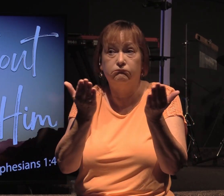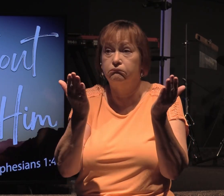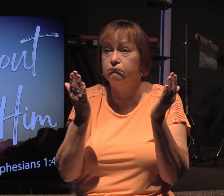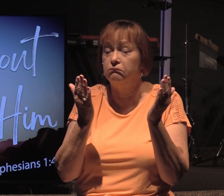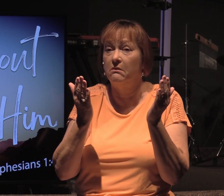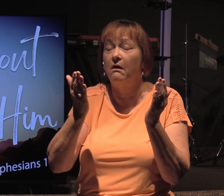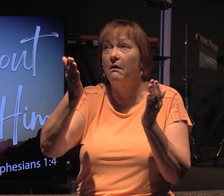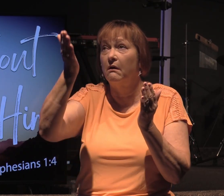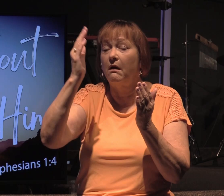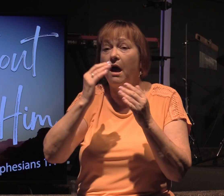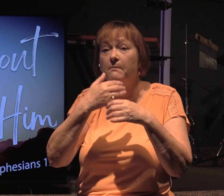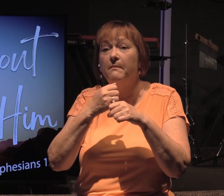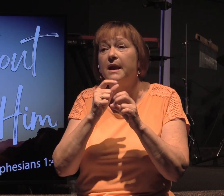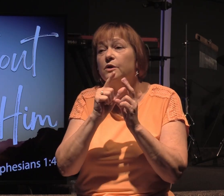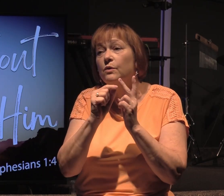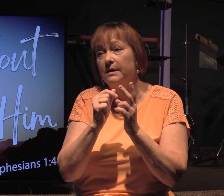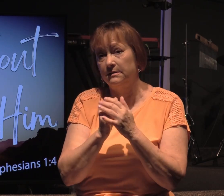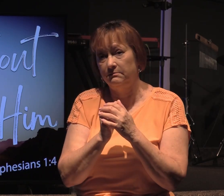God made a choice